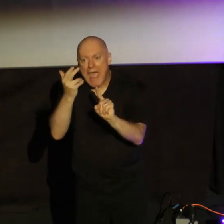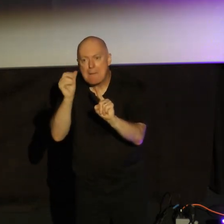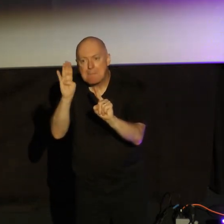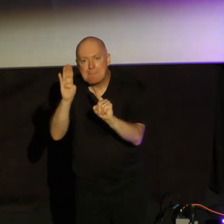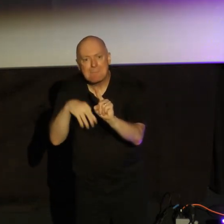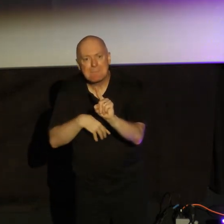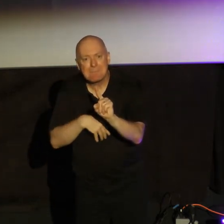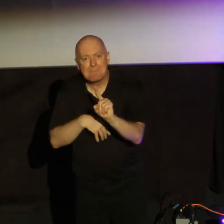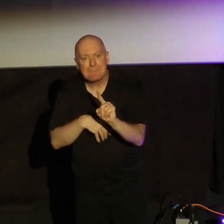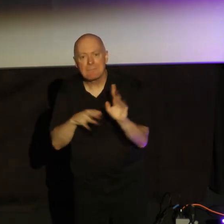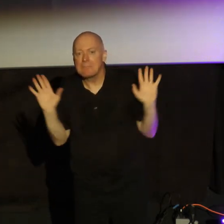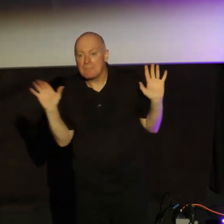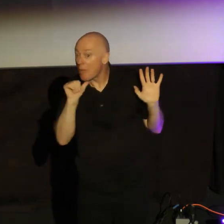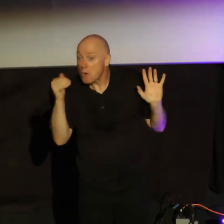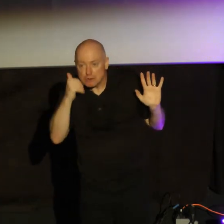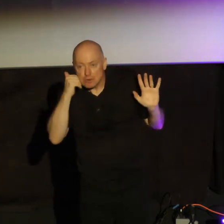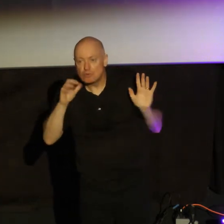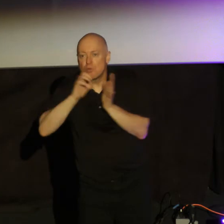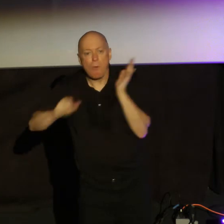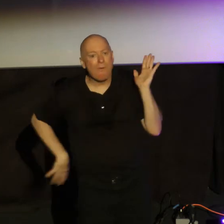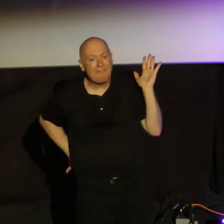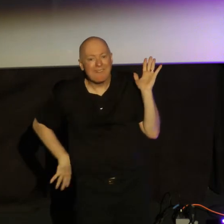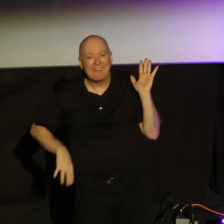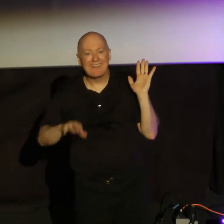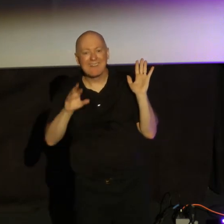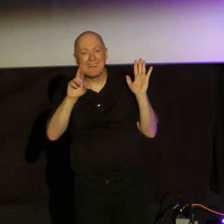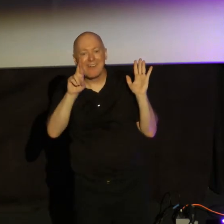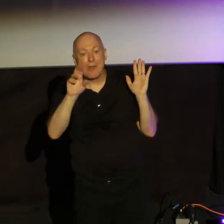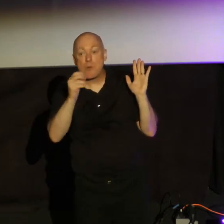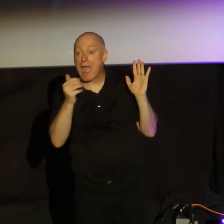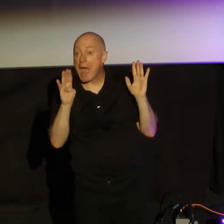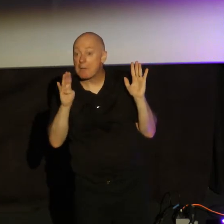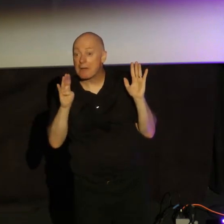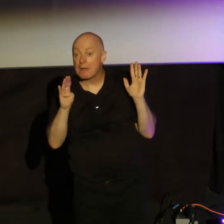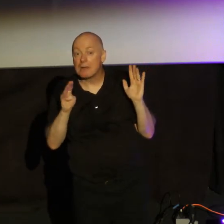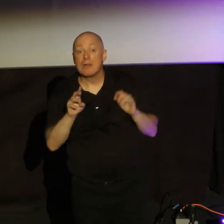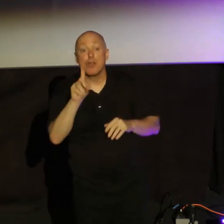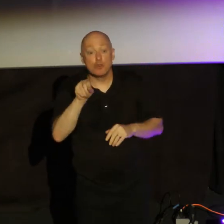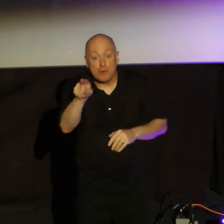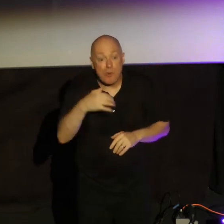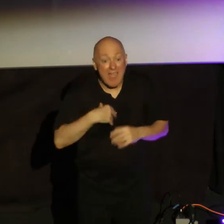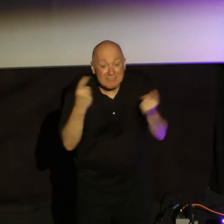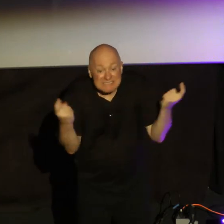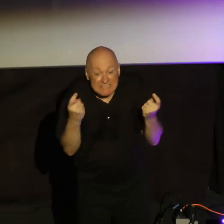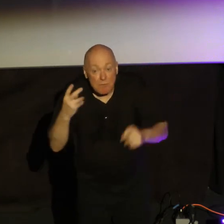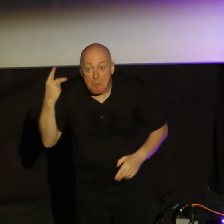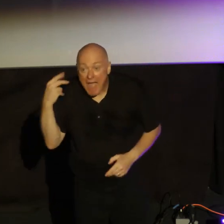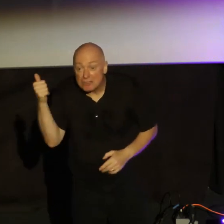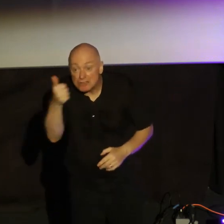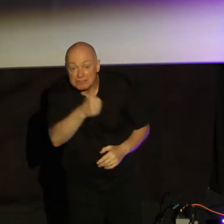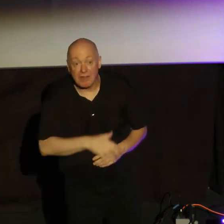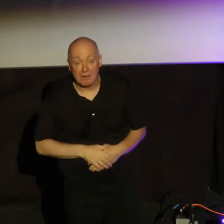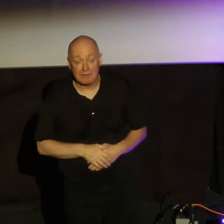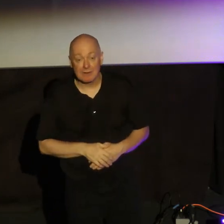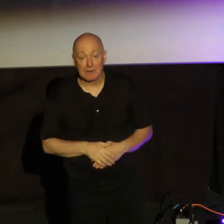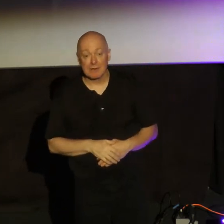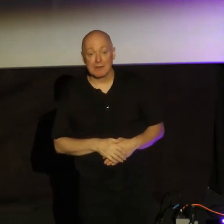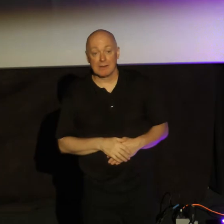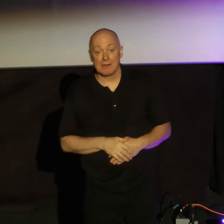Just Rahab. Now, do you have a past? I mean, do you have a title that you think is so marred